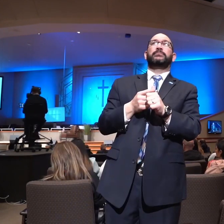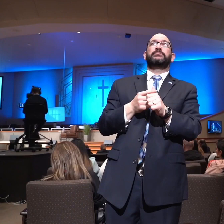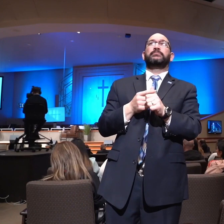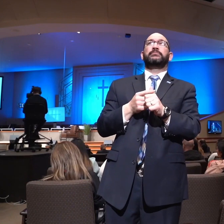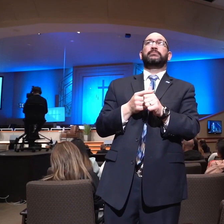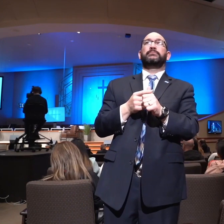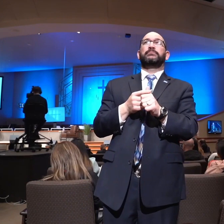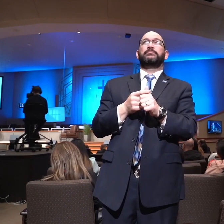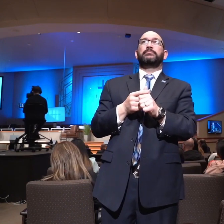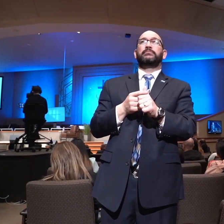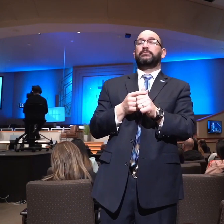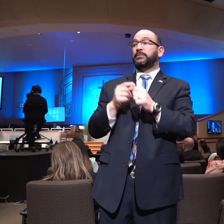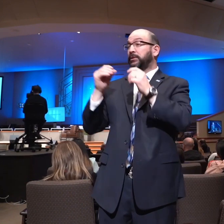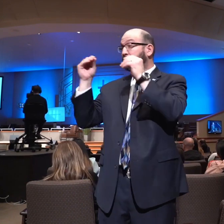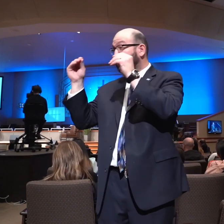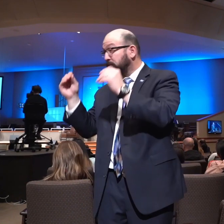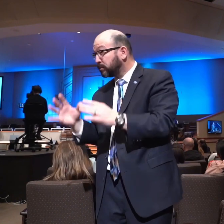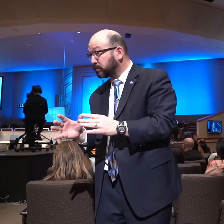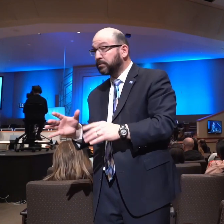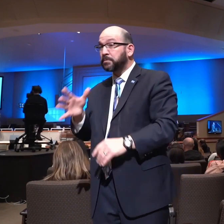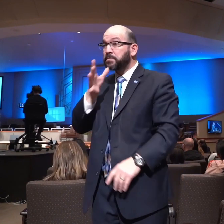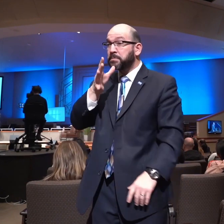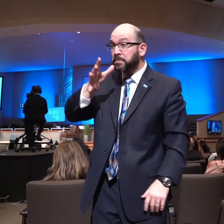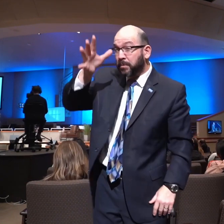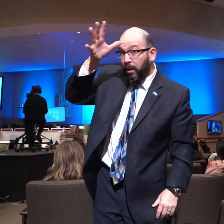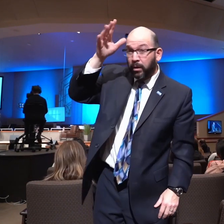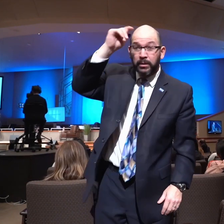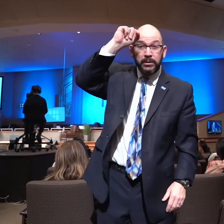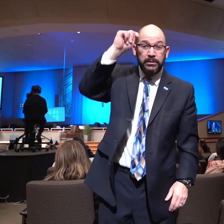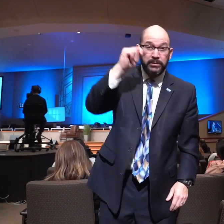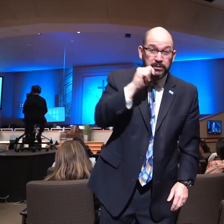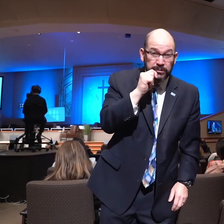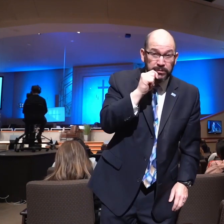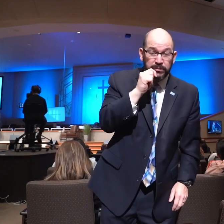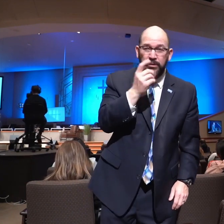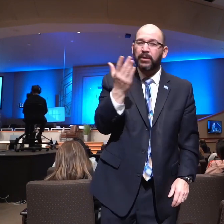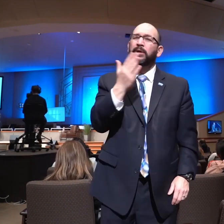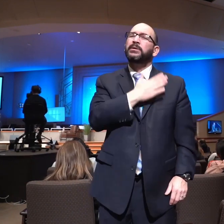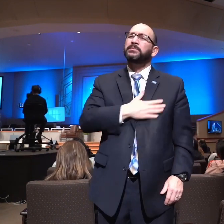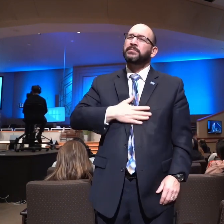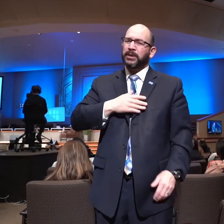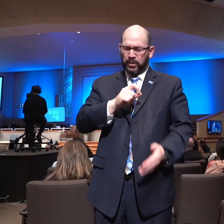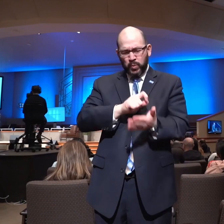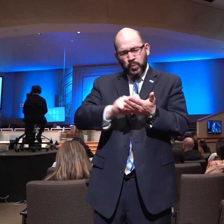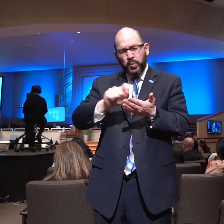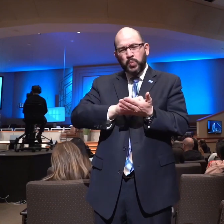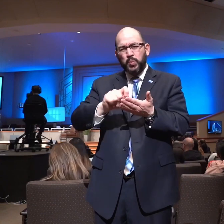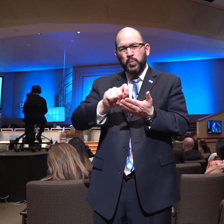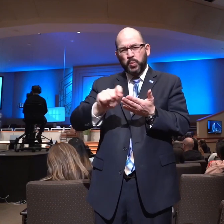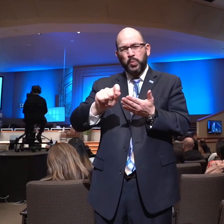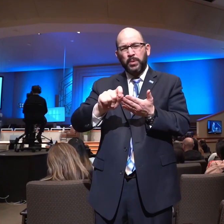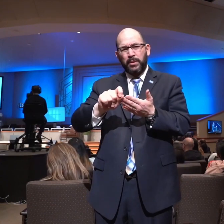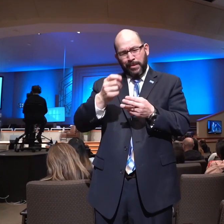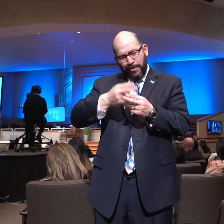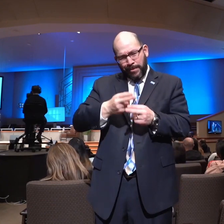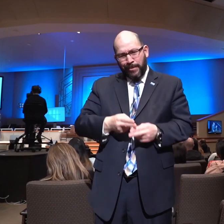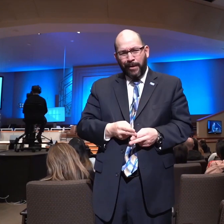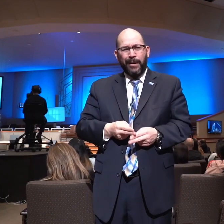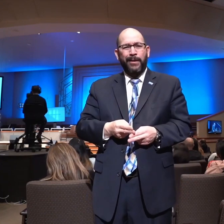Teachers, parents, teenagers, make a prayer list. Put the names of lost people on your